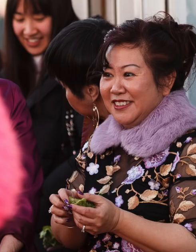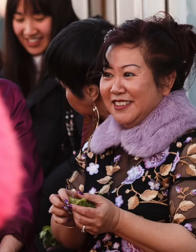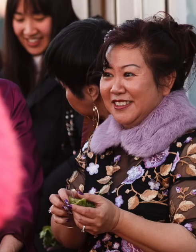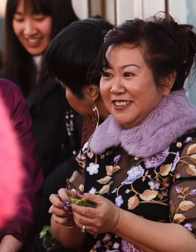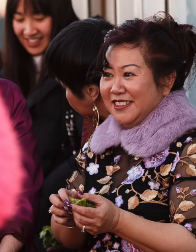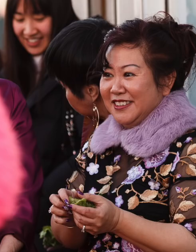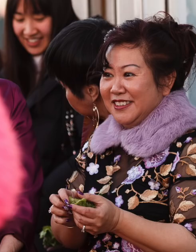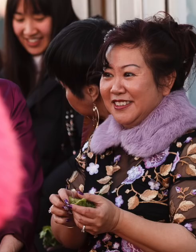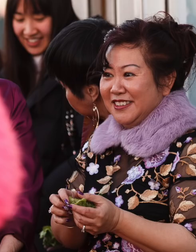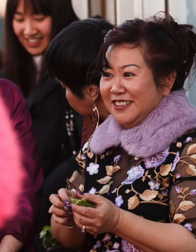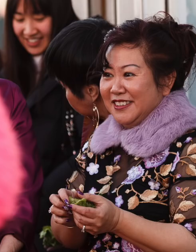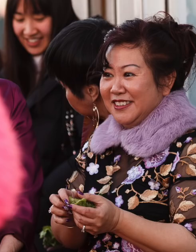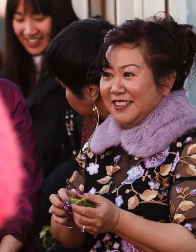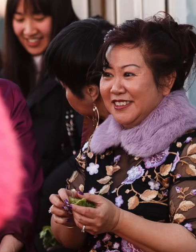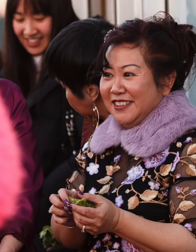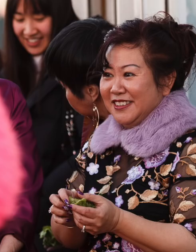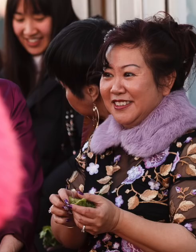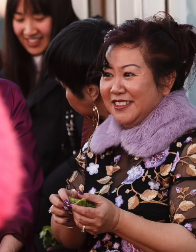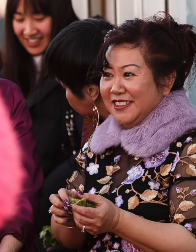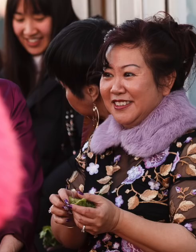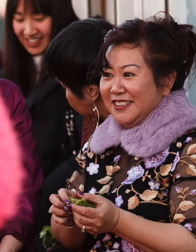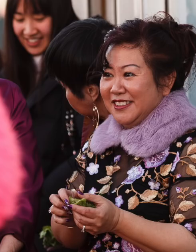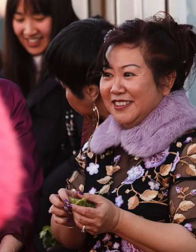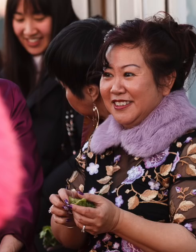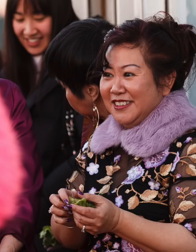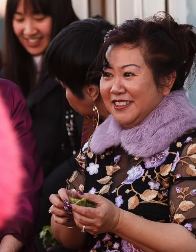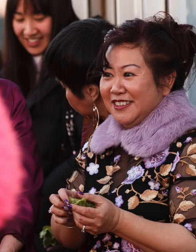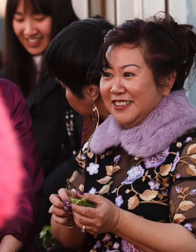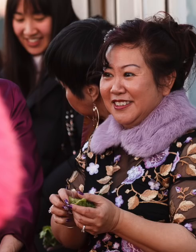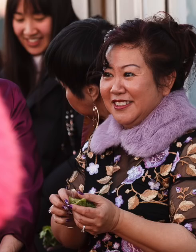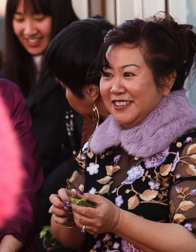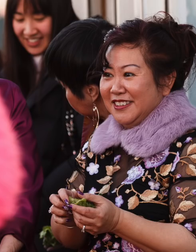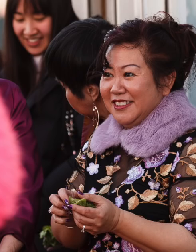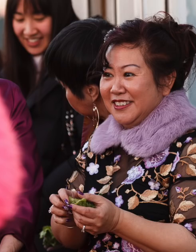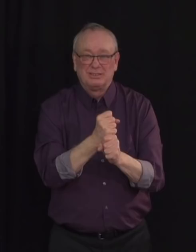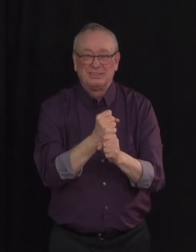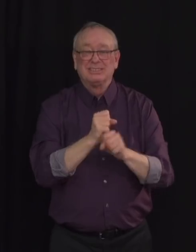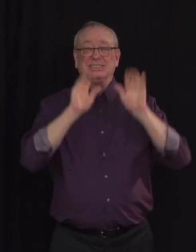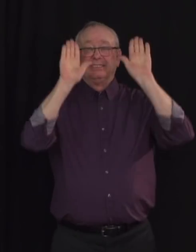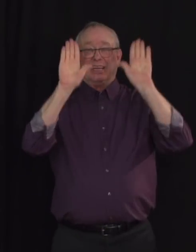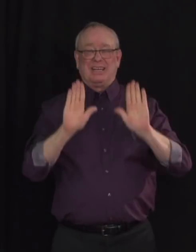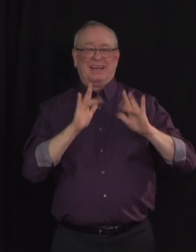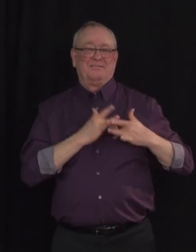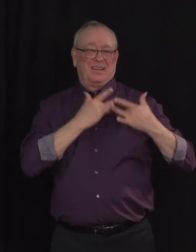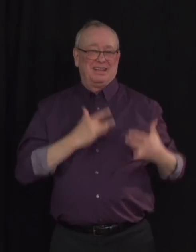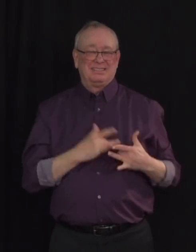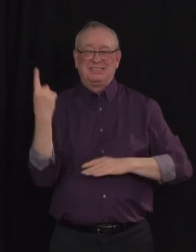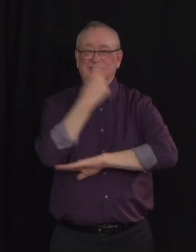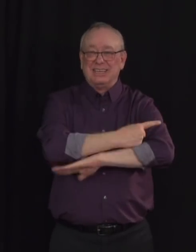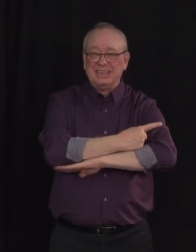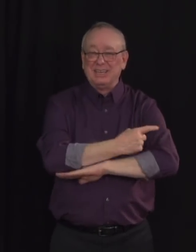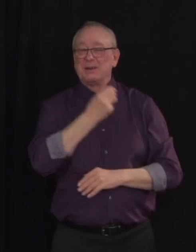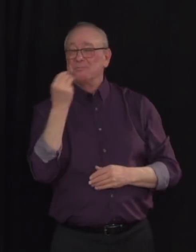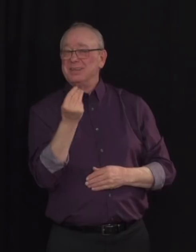of the Lunar New Year, Sunday is Valentine's Day and of course Monday is Family Day. In a typical year, we would be spending this